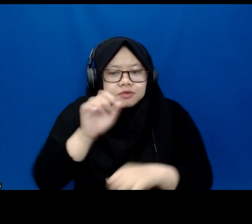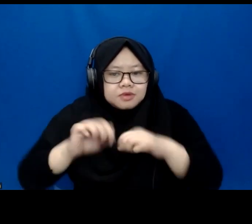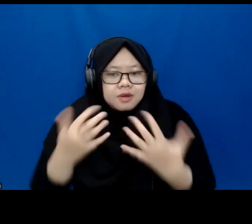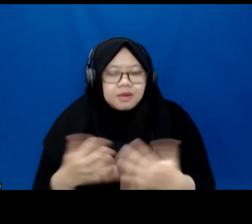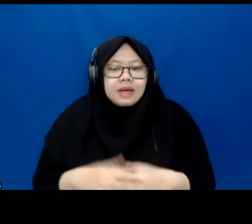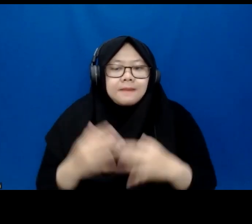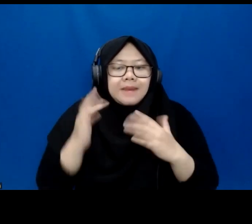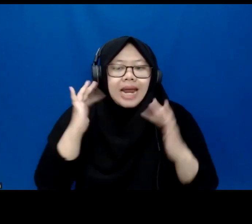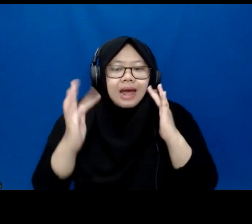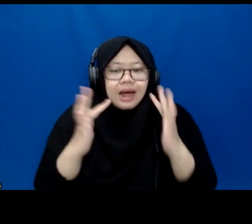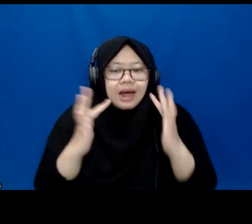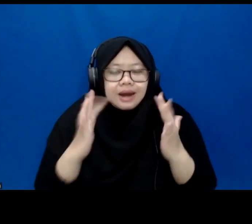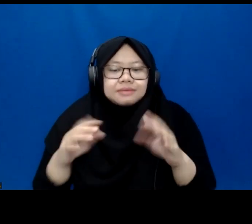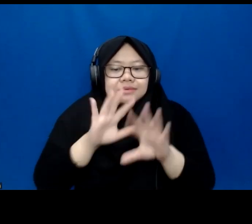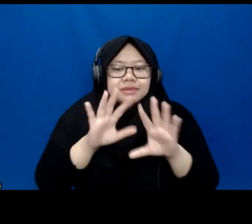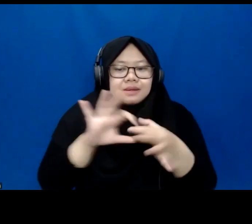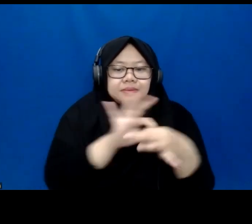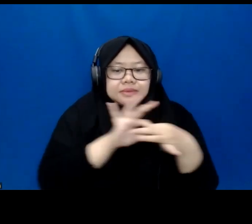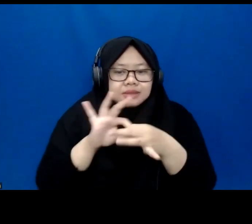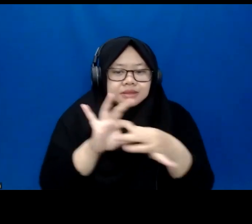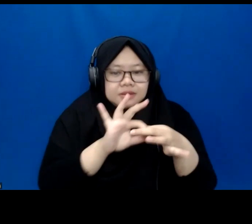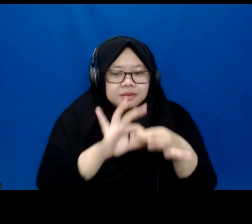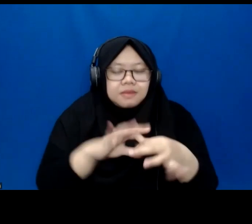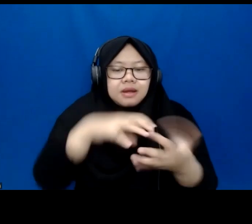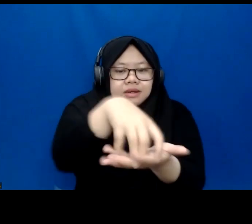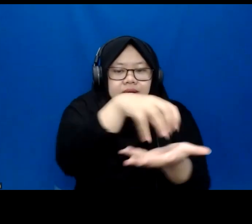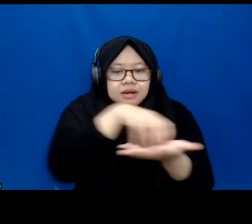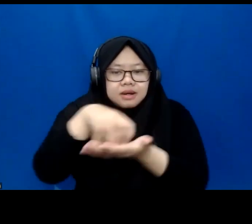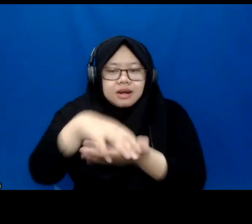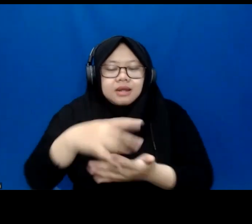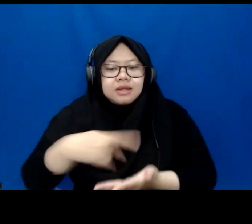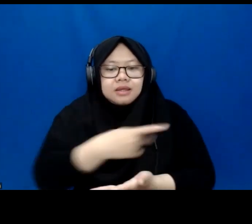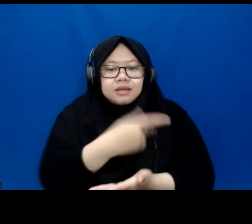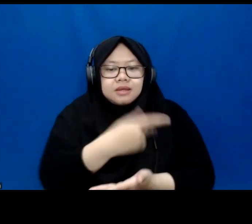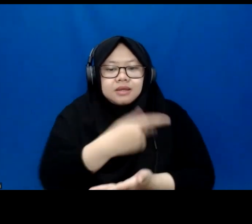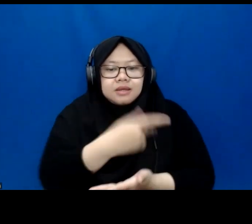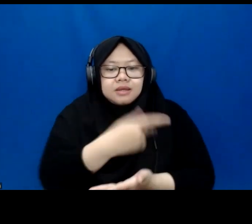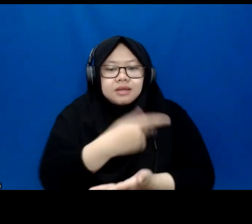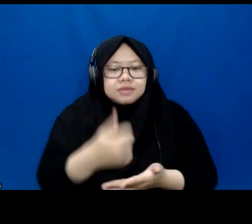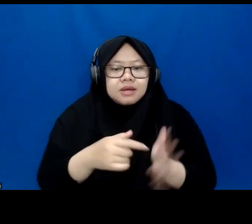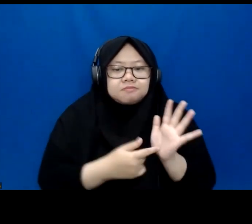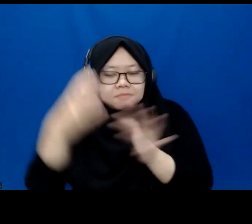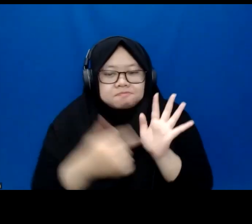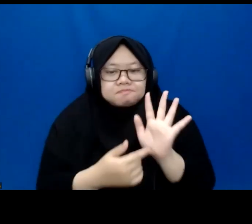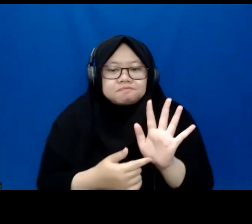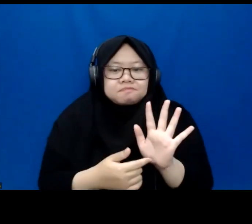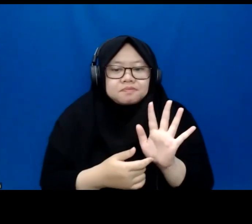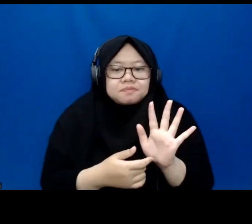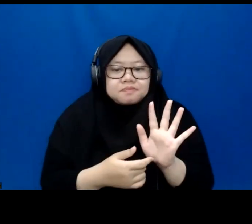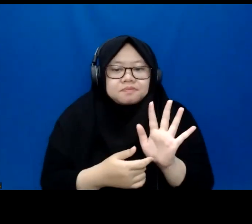throughout the region so that we can highlight some of this good progress that's being conducted in the space.